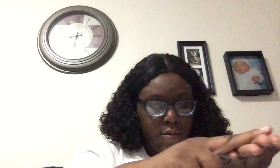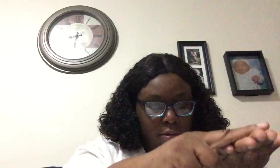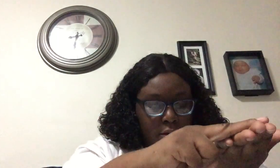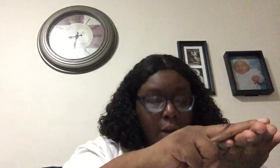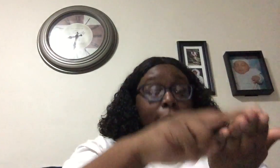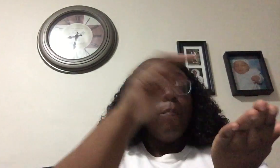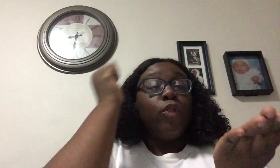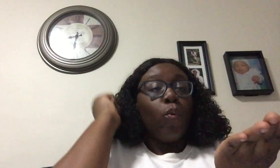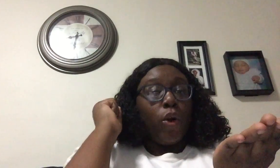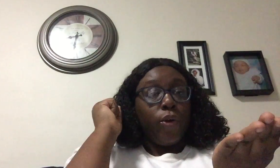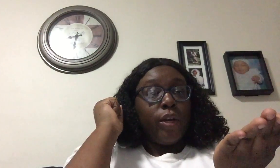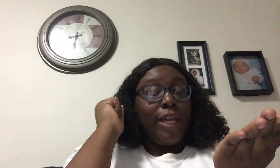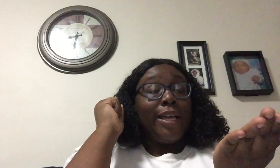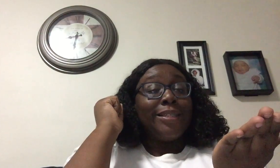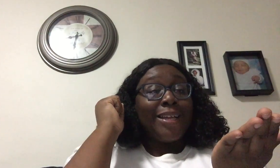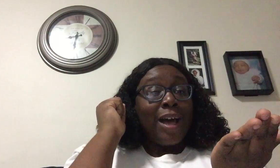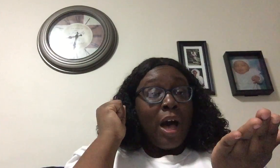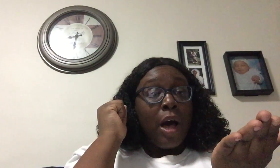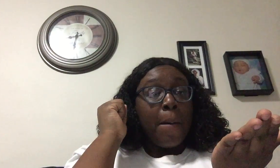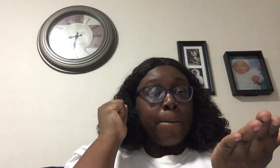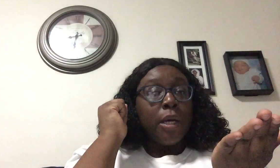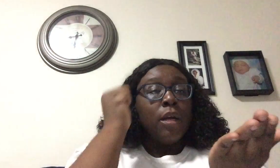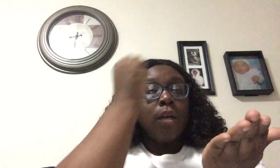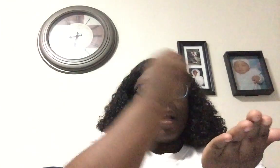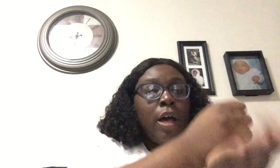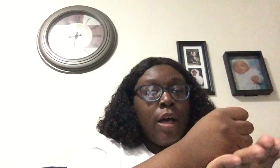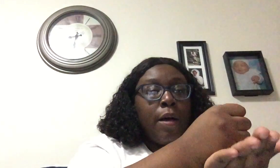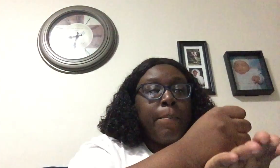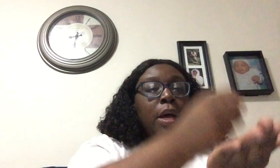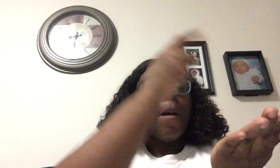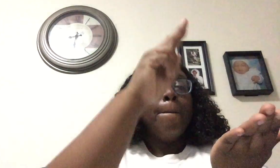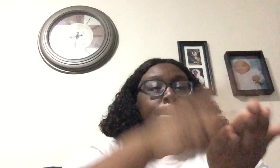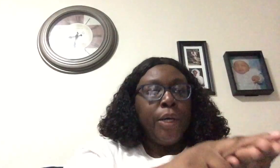The word is cub. Cub. B.